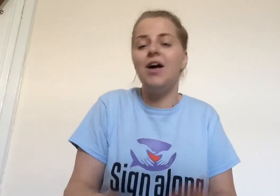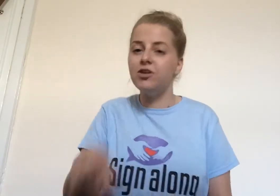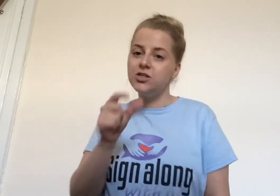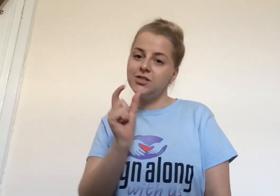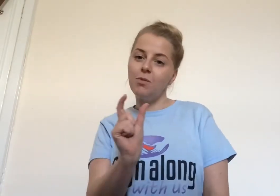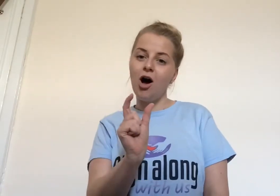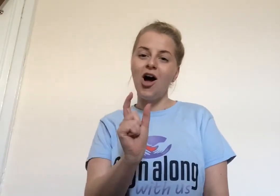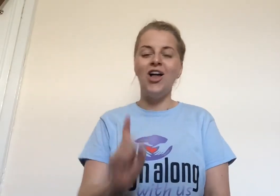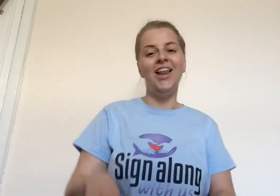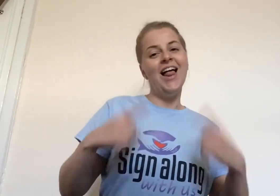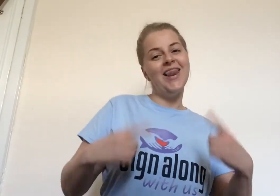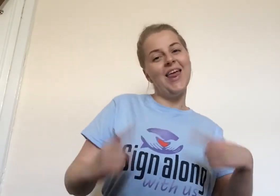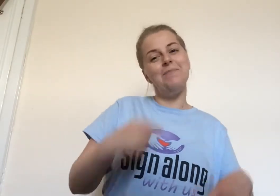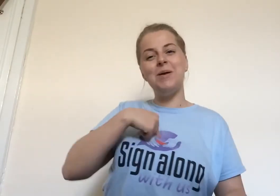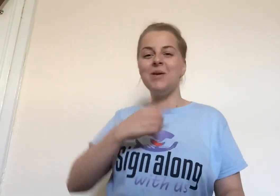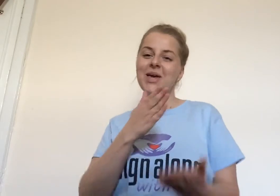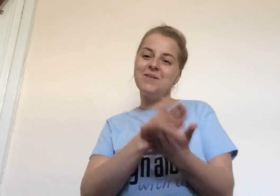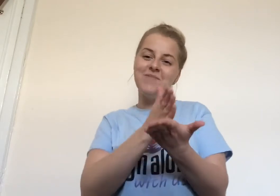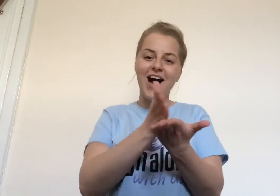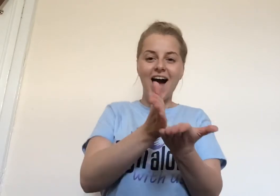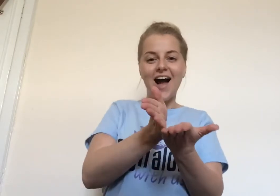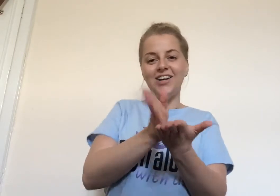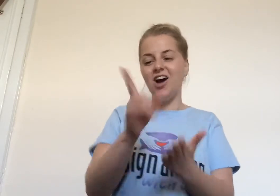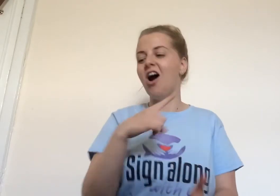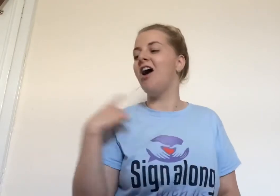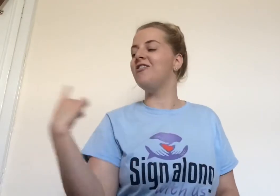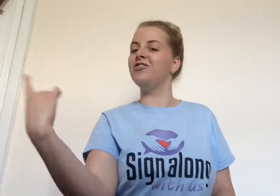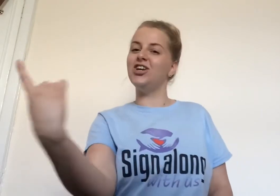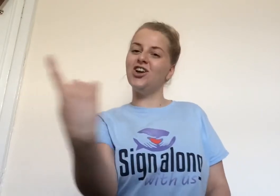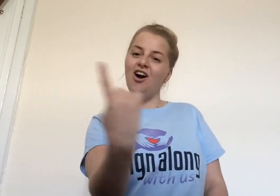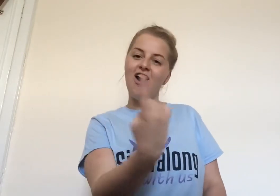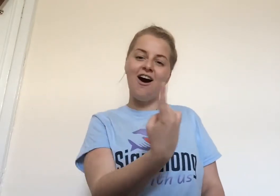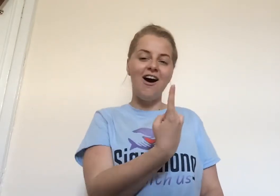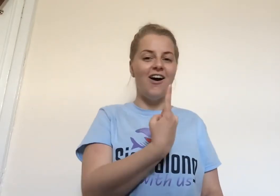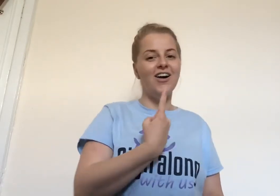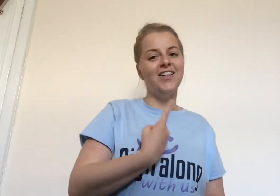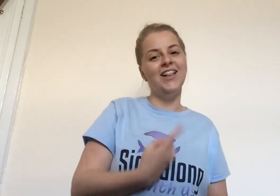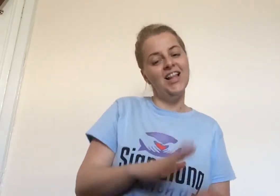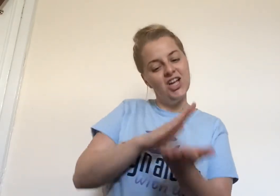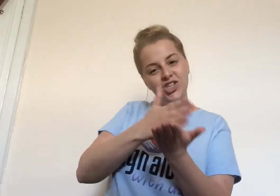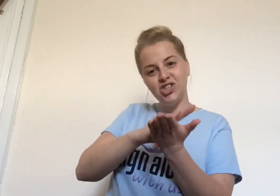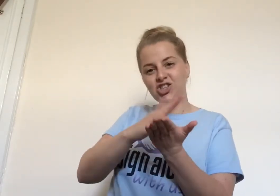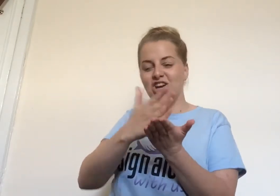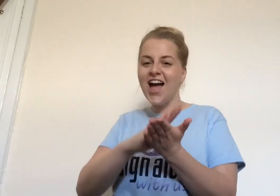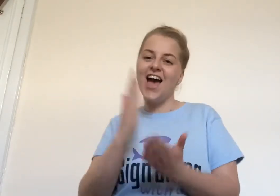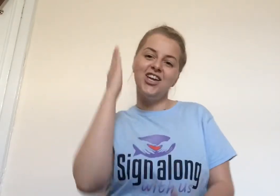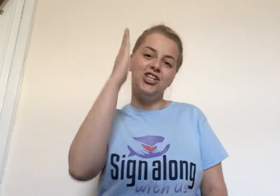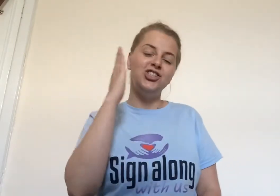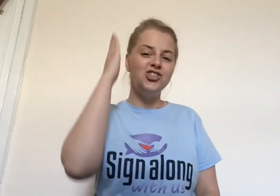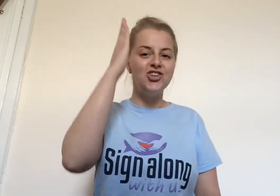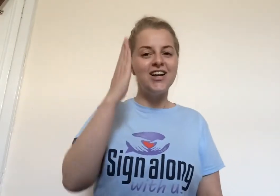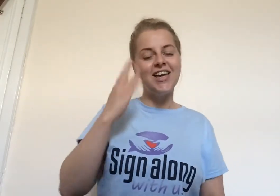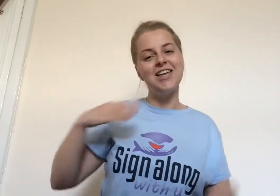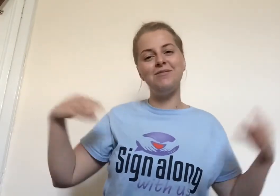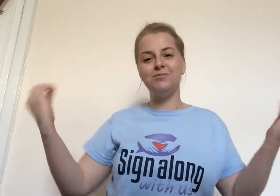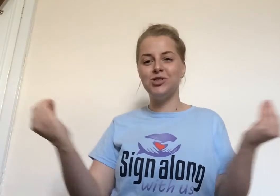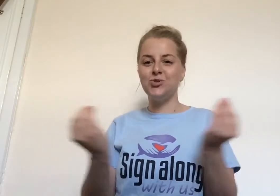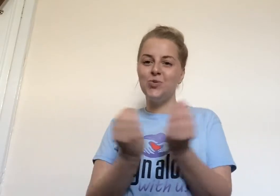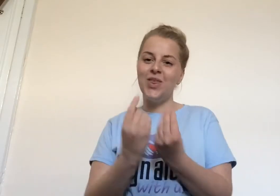Whatever small, let me be part of it all, share your dreams with